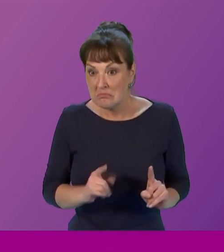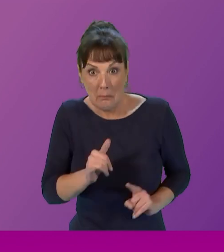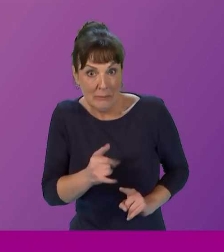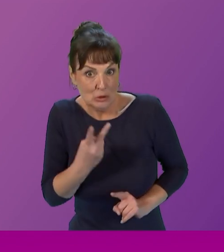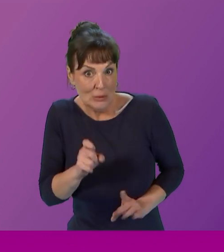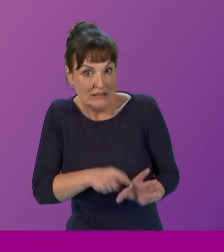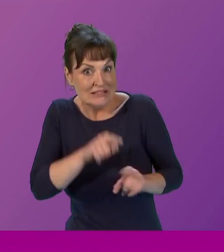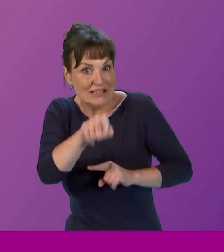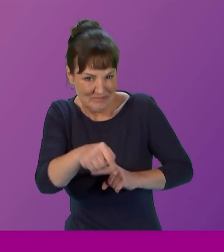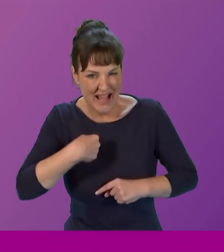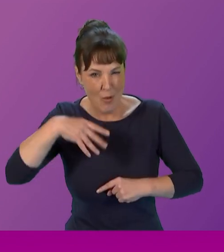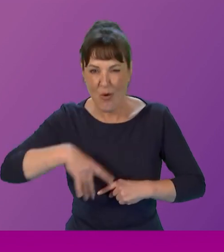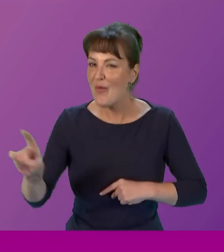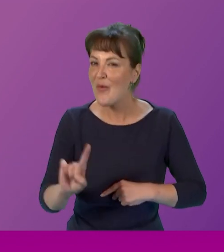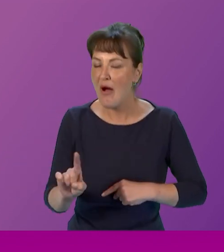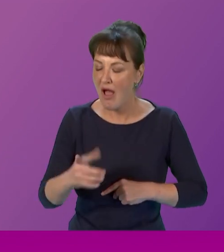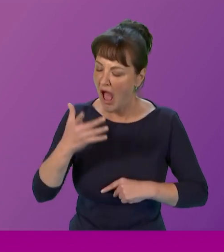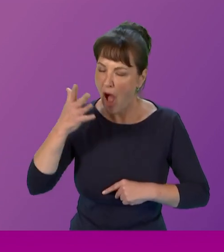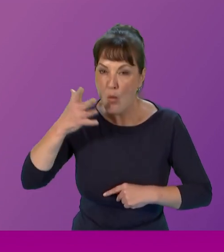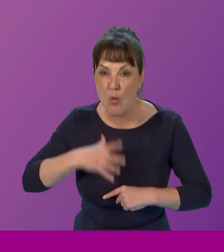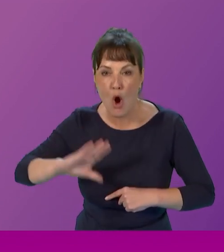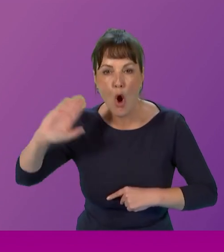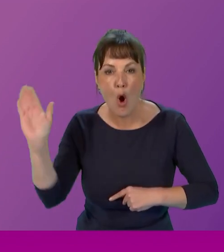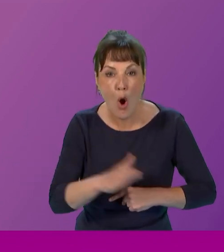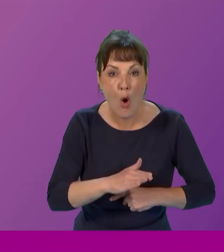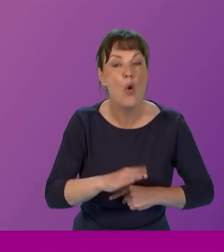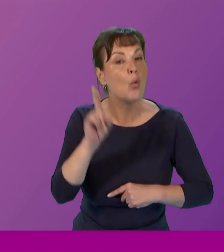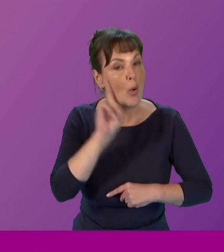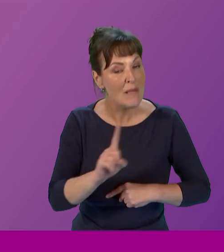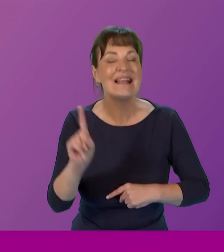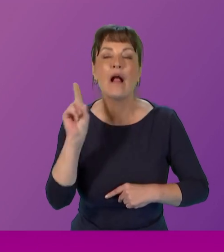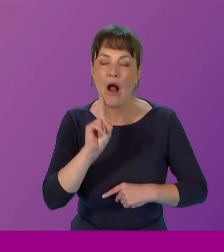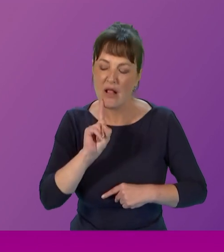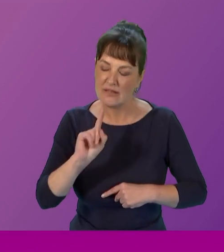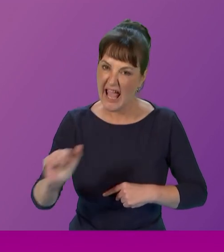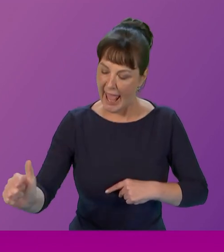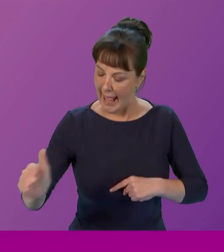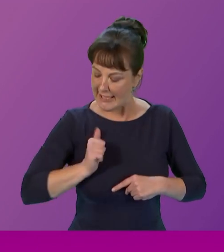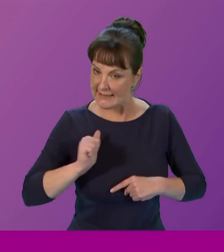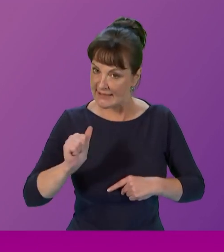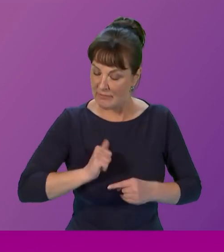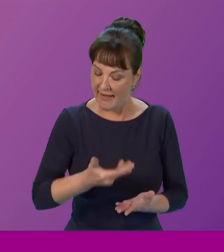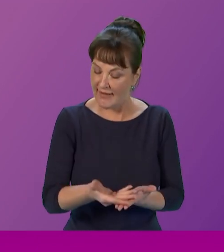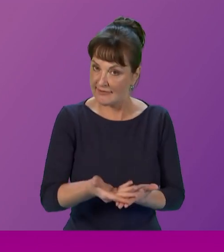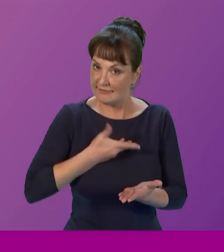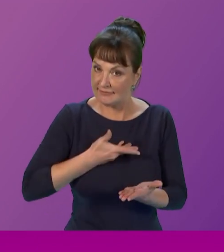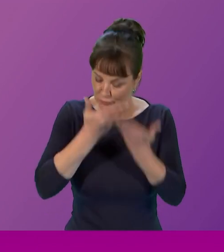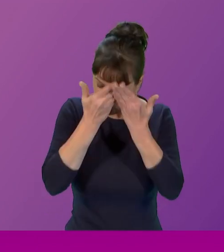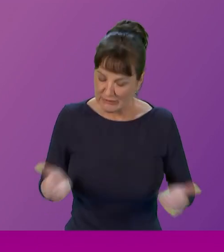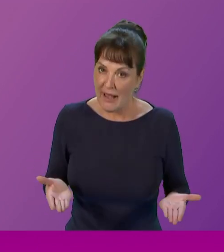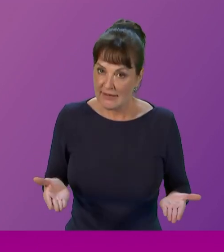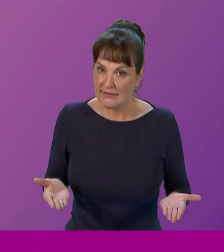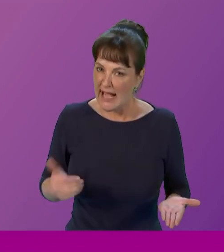time I want every girl and woman to expect respect not demand it or ask for it but simply expect it